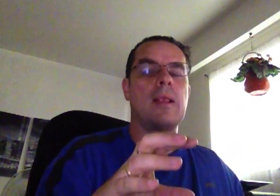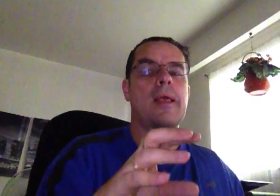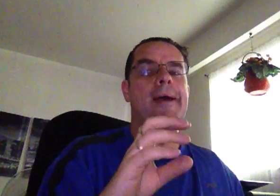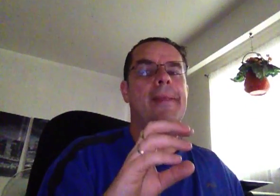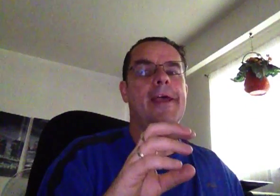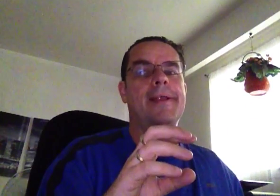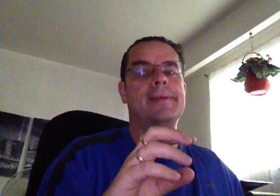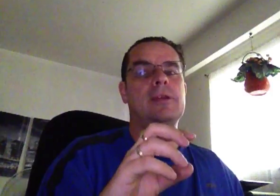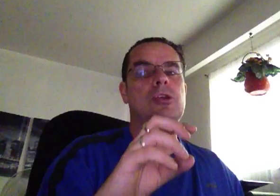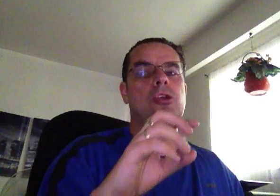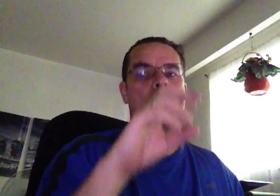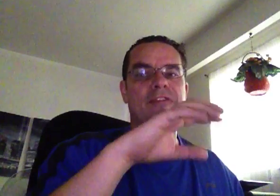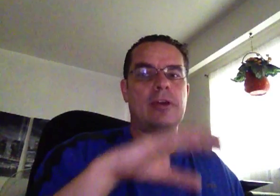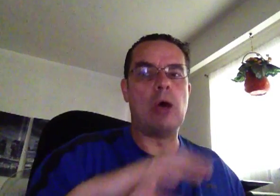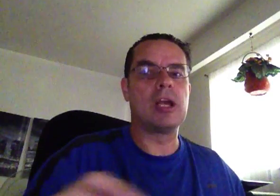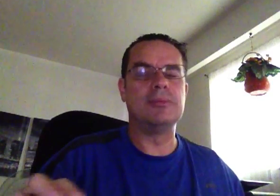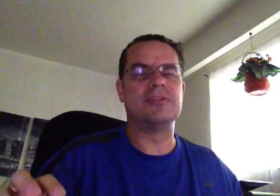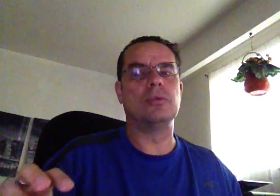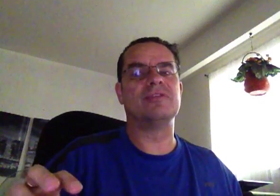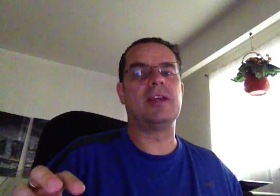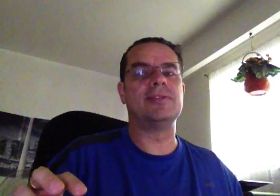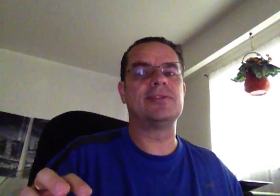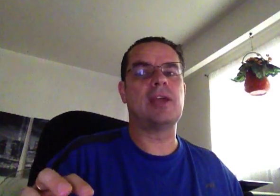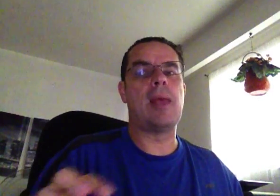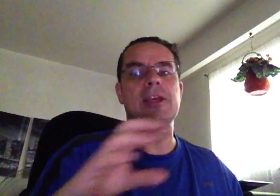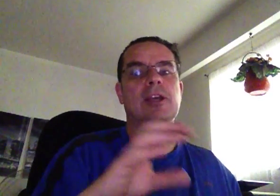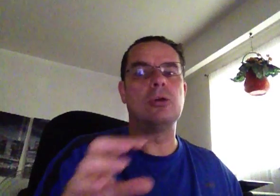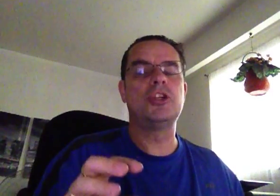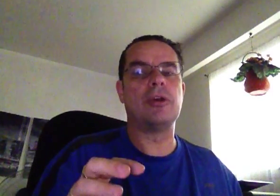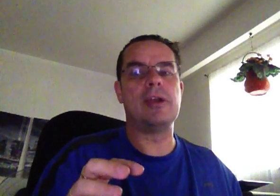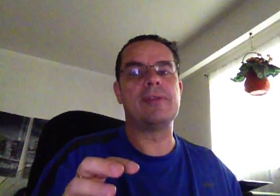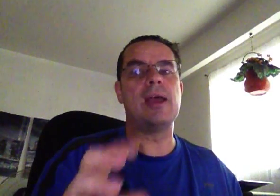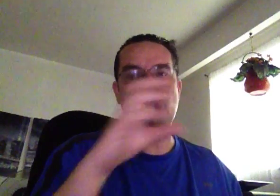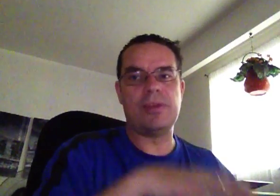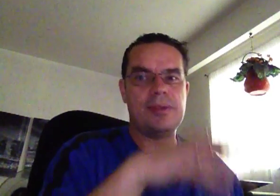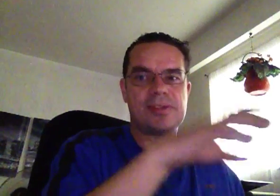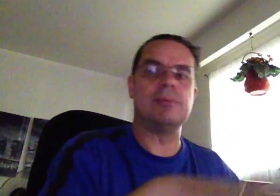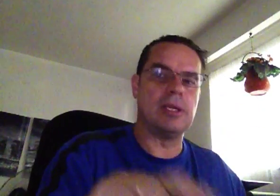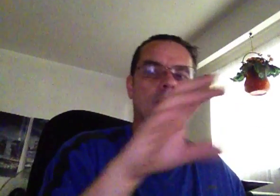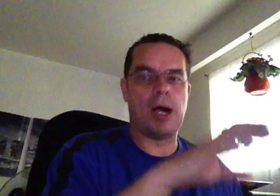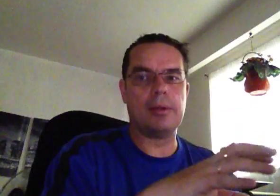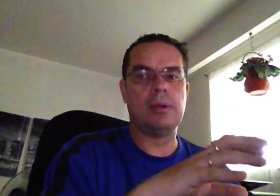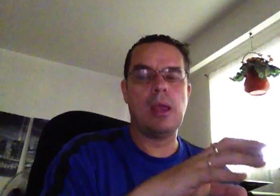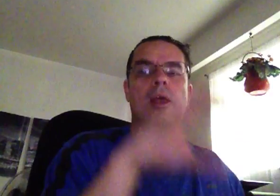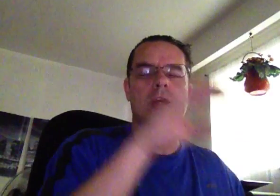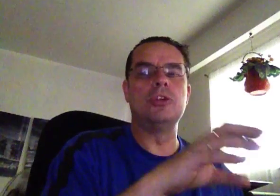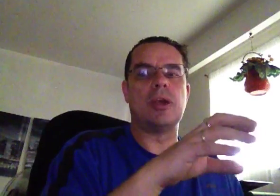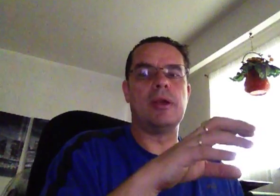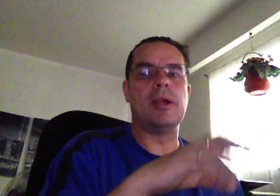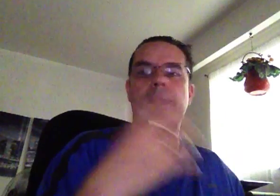And then, you have your outcomes of those events. And then, you can co-generate that within the Simulink model, co-generate it. And